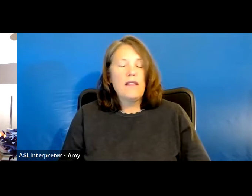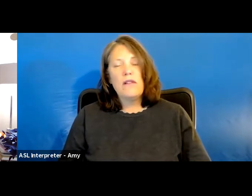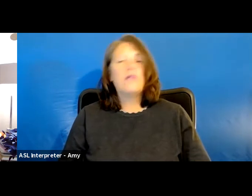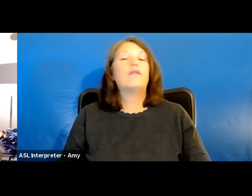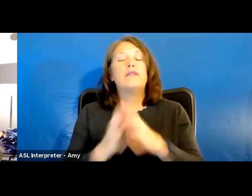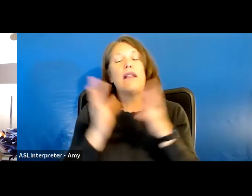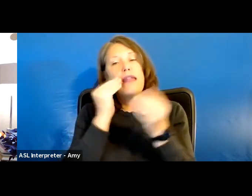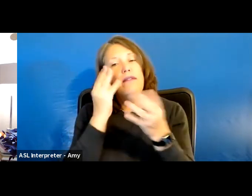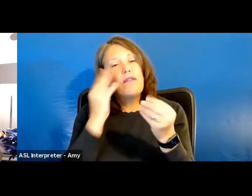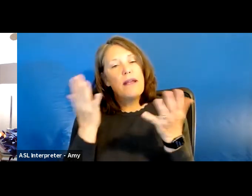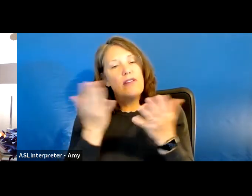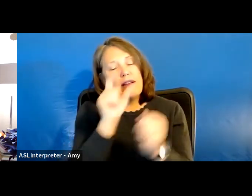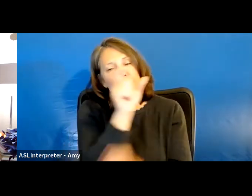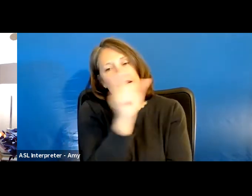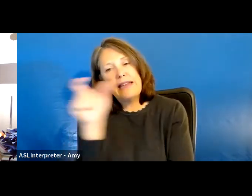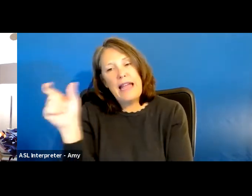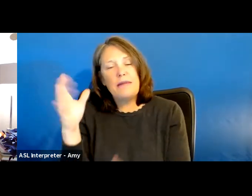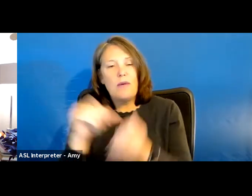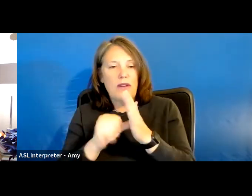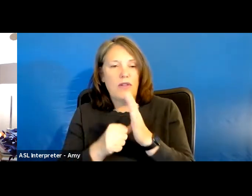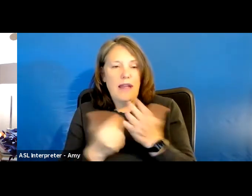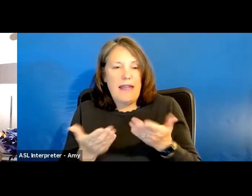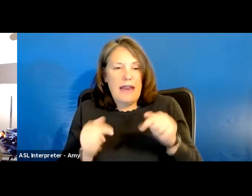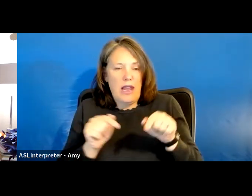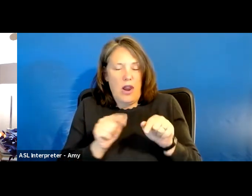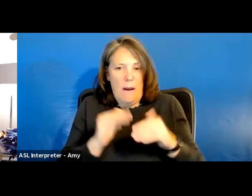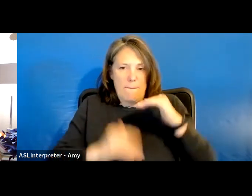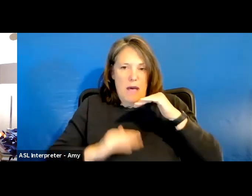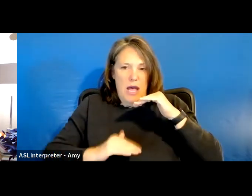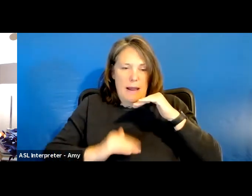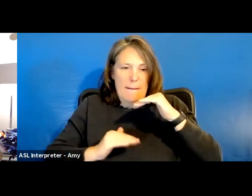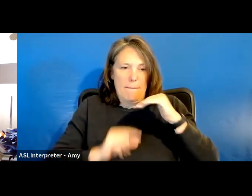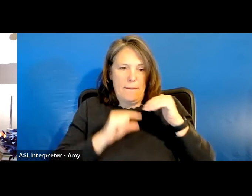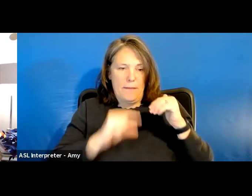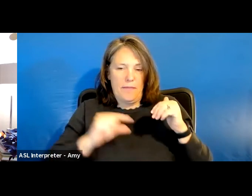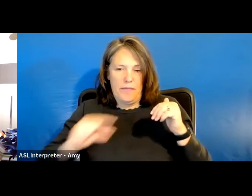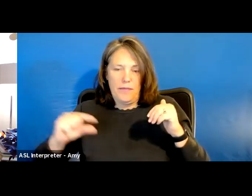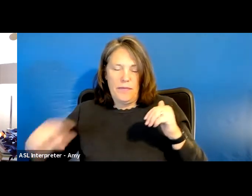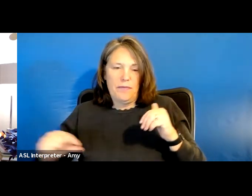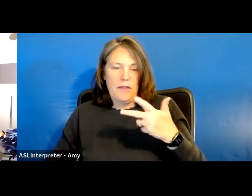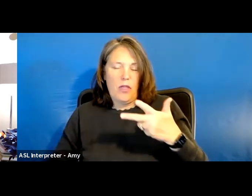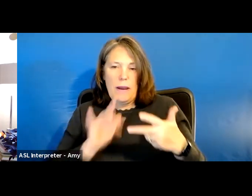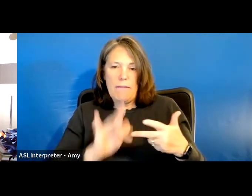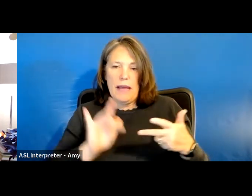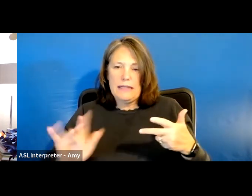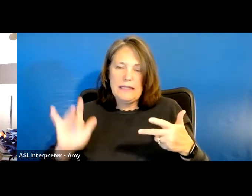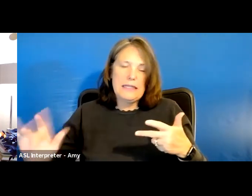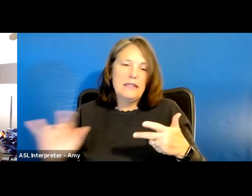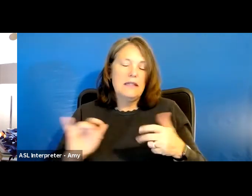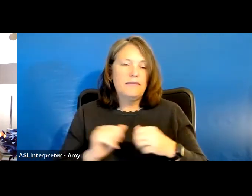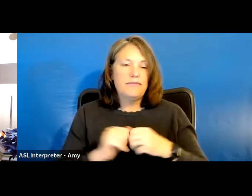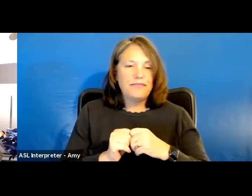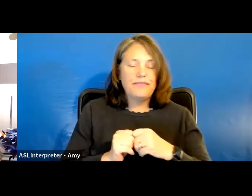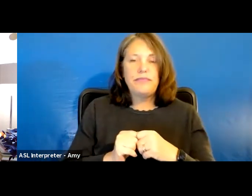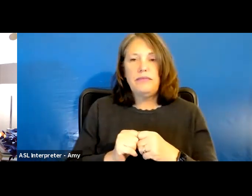tabs. I also wanted to highlight down here at the bottom of the slide, we have three buttons. The buttons say